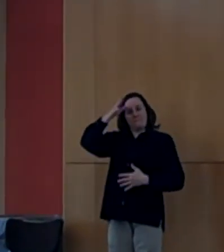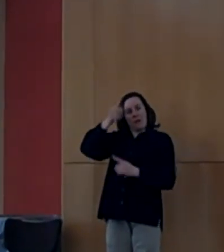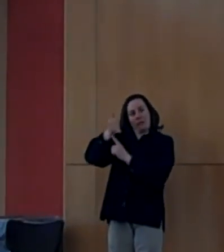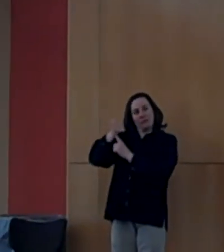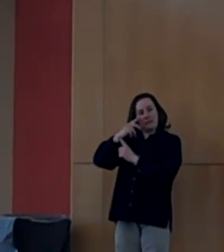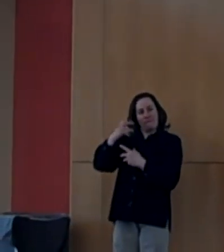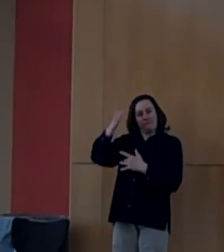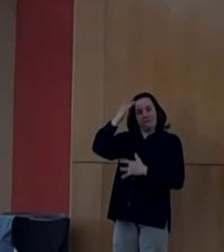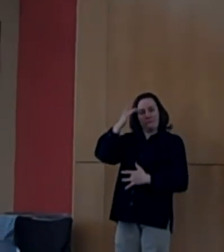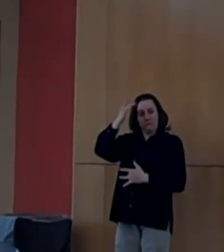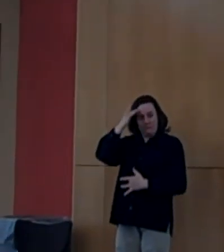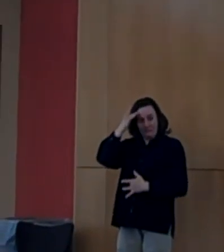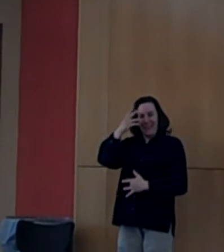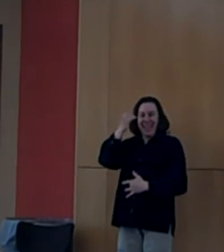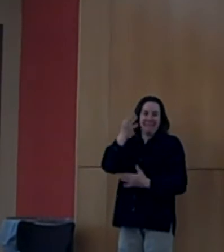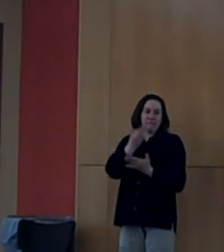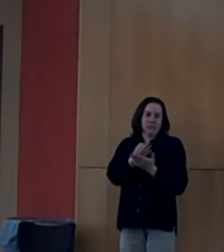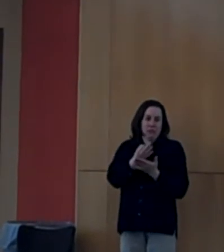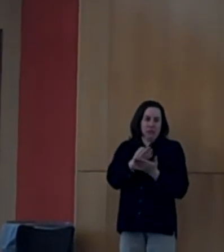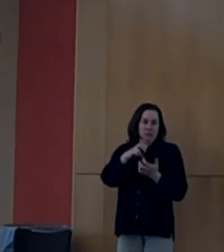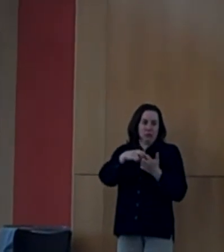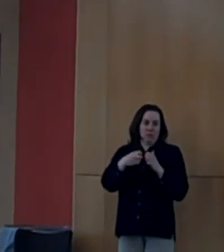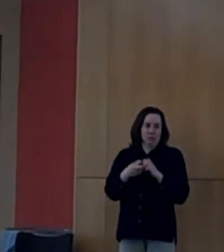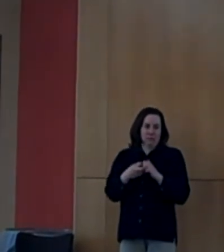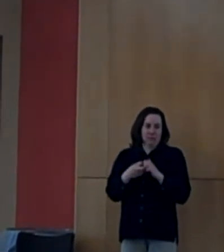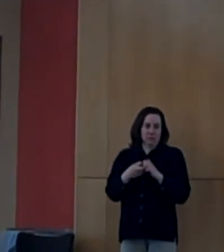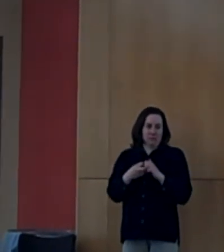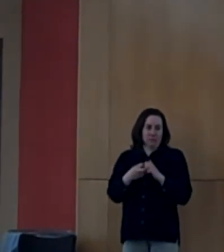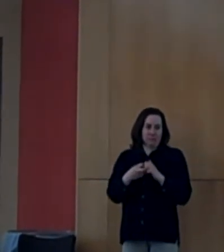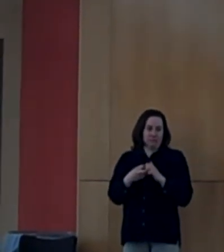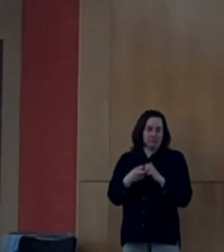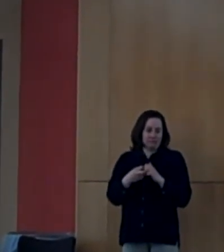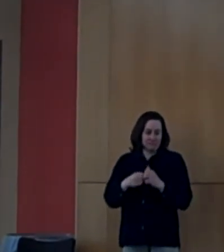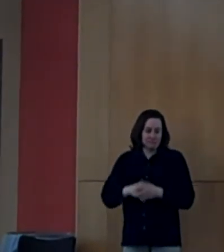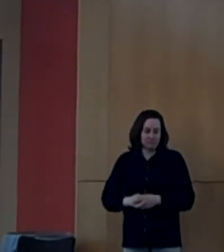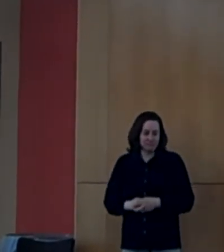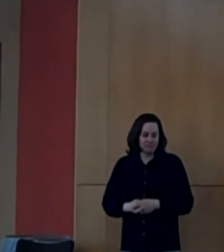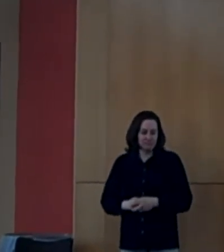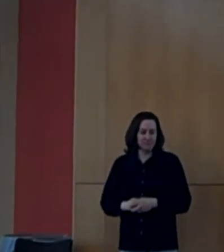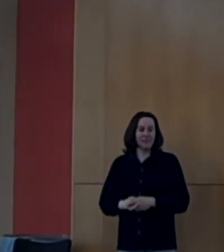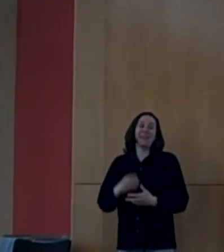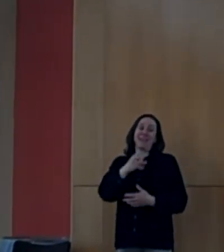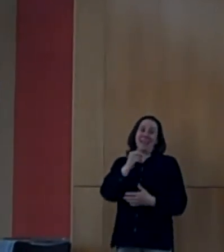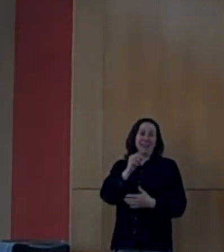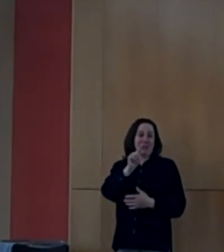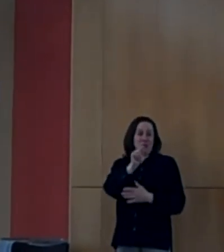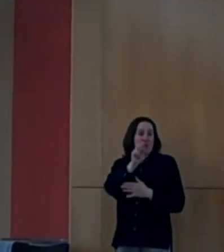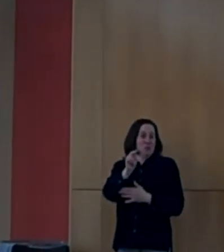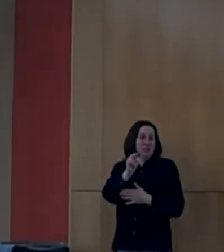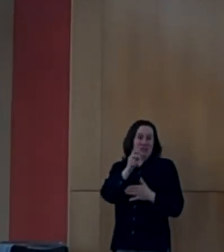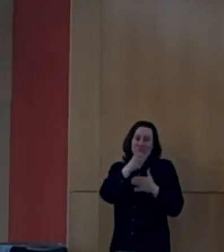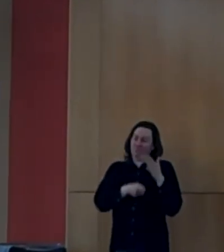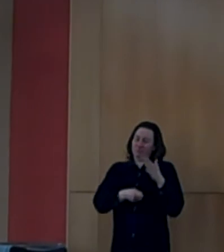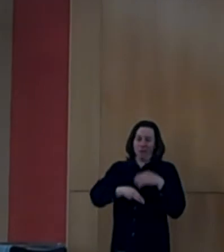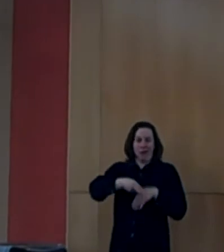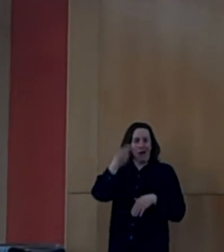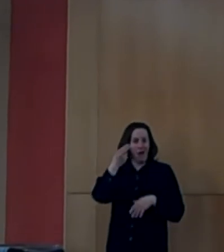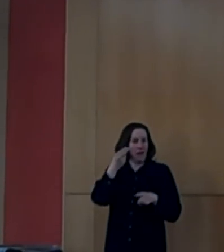there was financial issues, and the tuition was high that year, which meant I wasn't able to